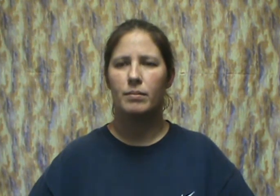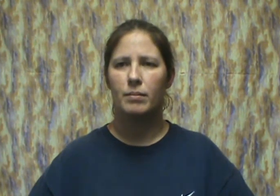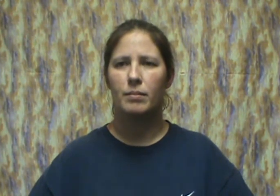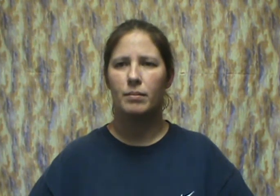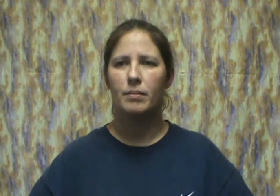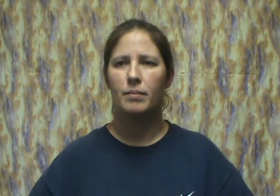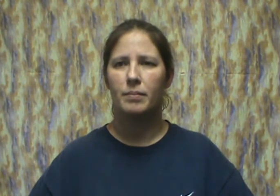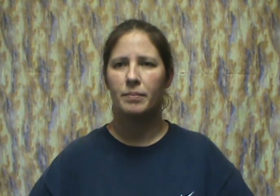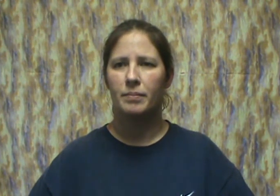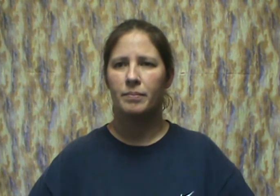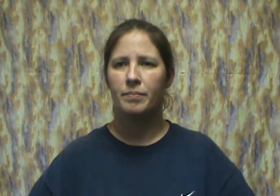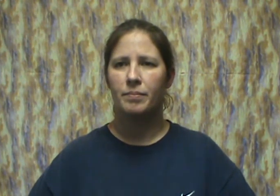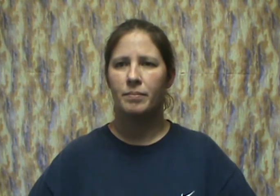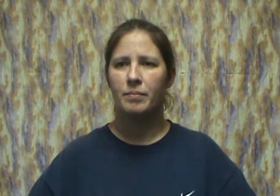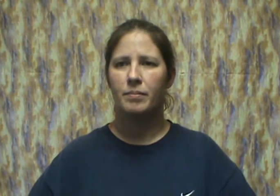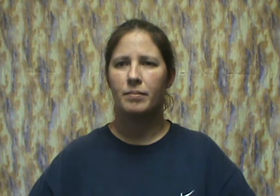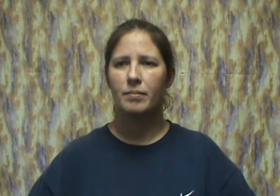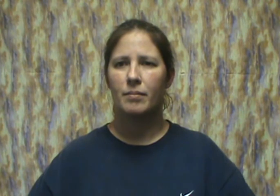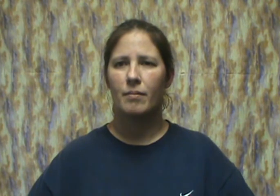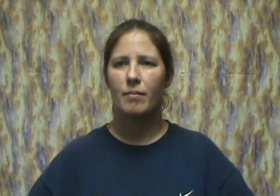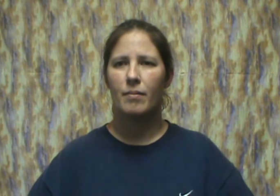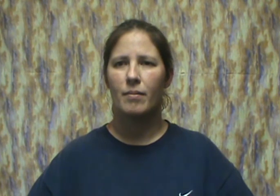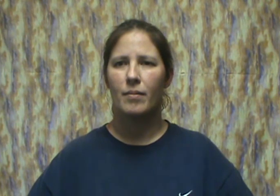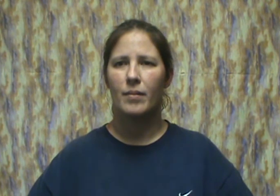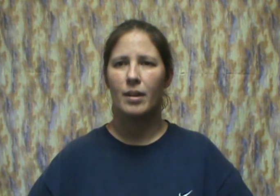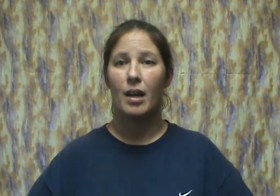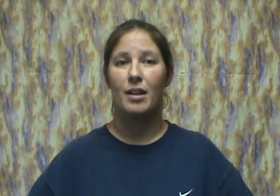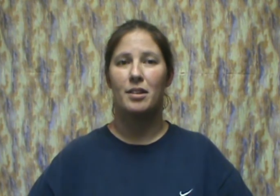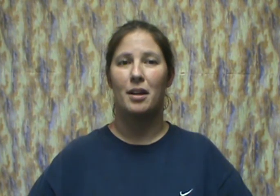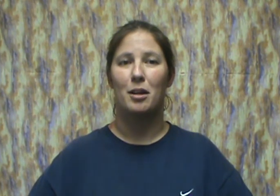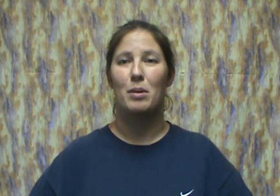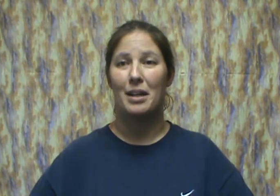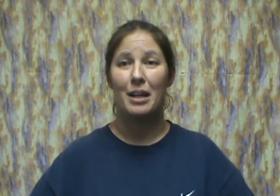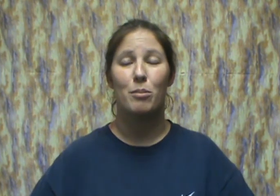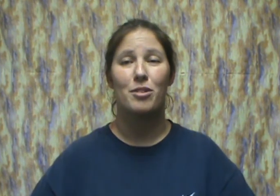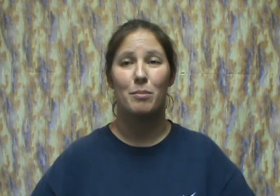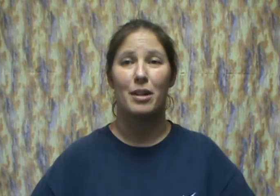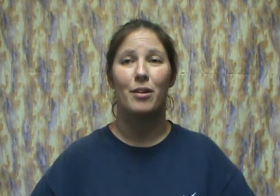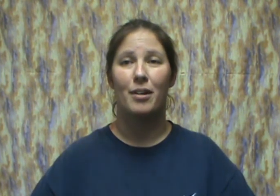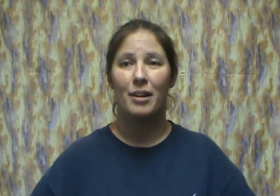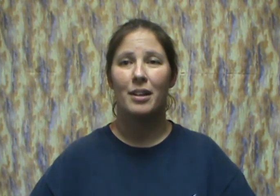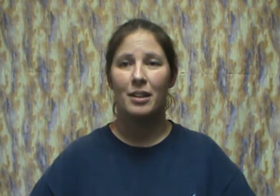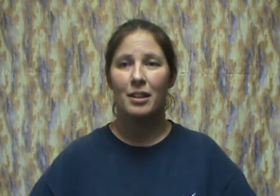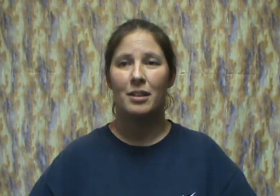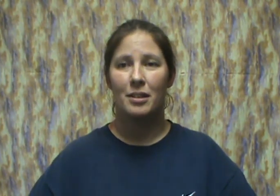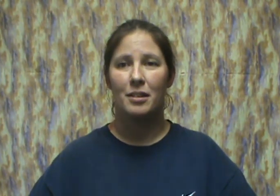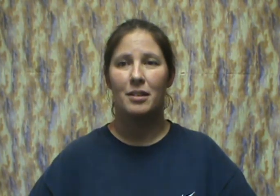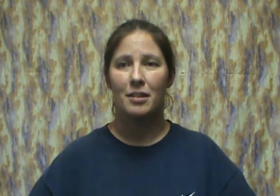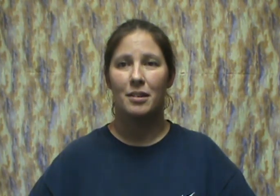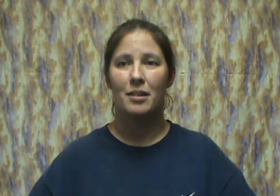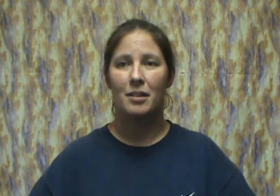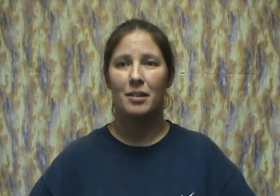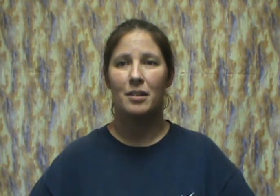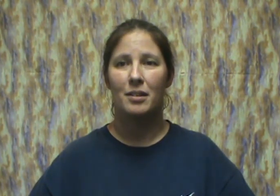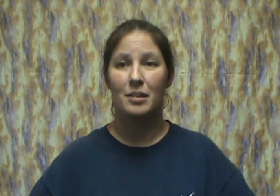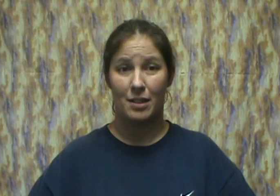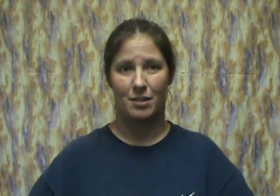So you would say you're 20% better or 30% or? I'd say about 80% better. Wow. And this was your first treatment? Yes.